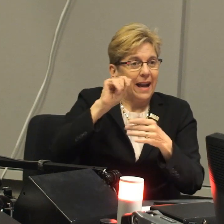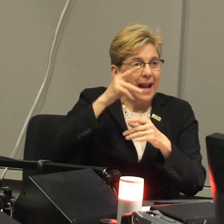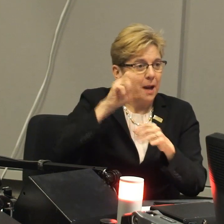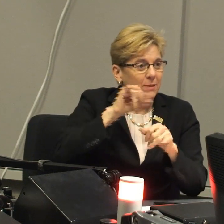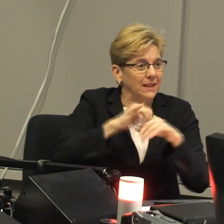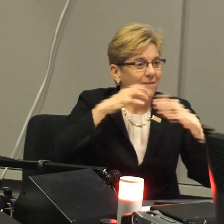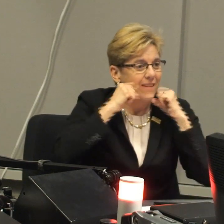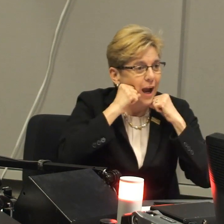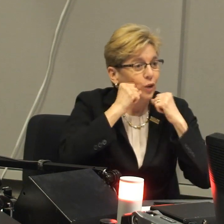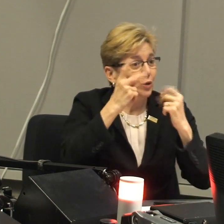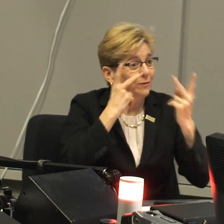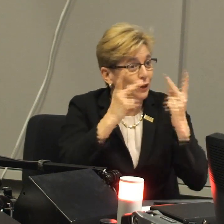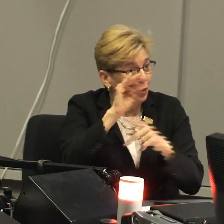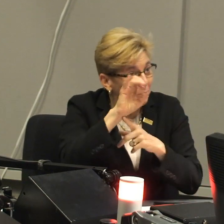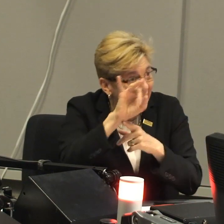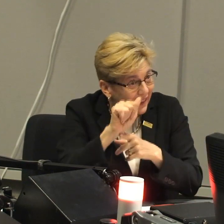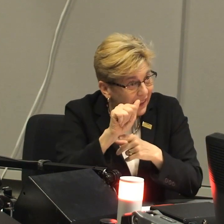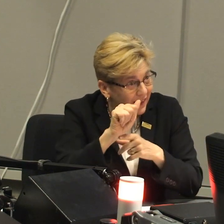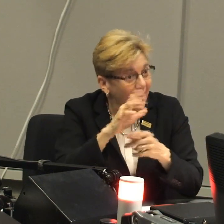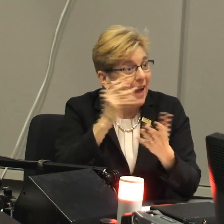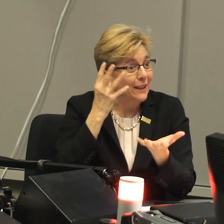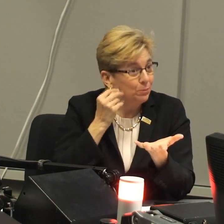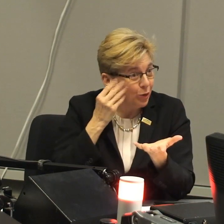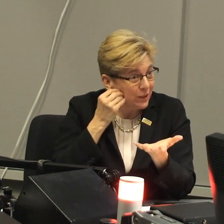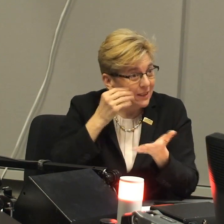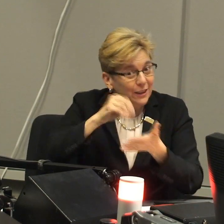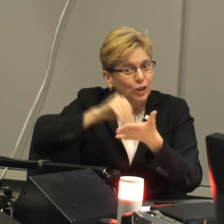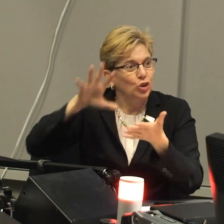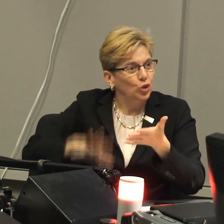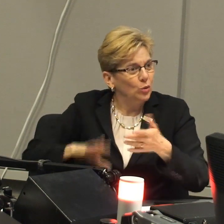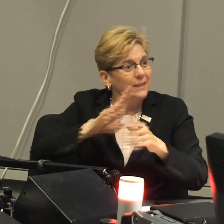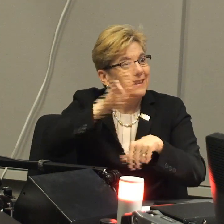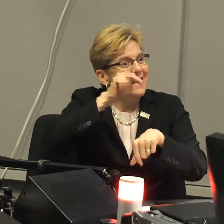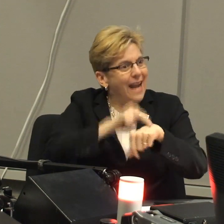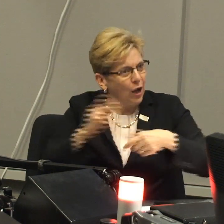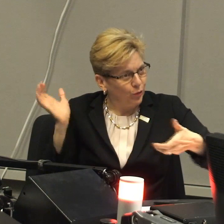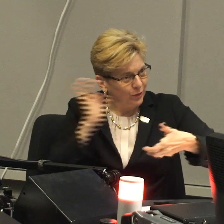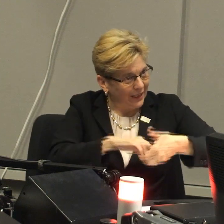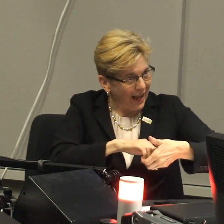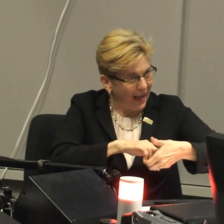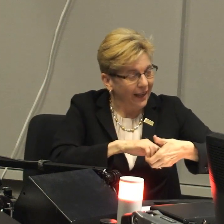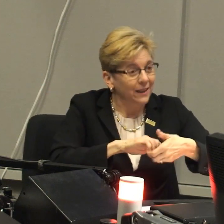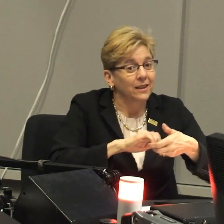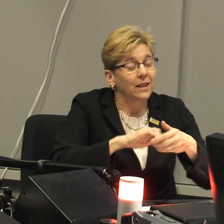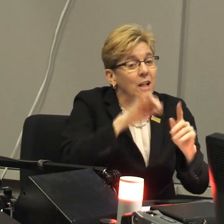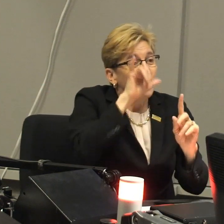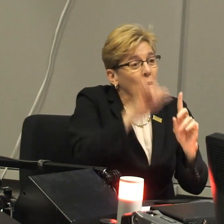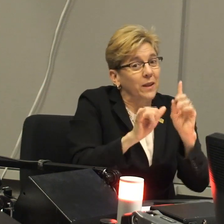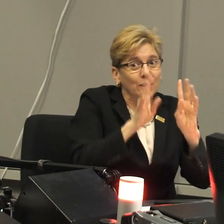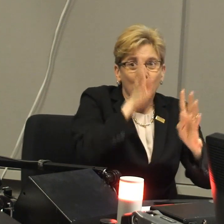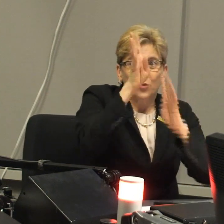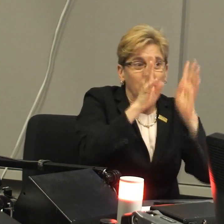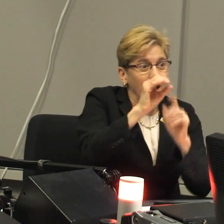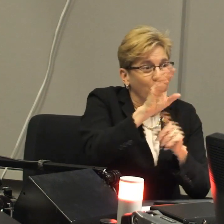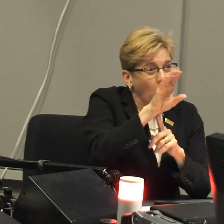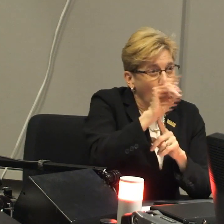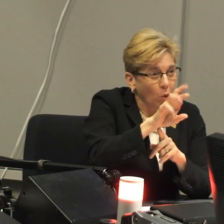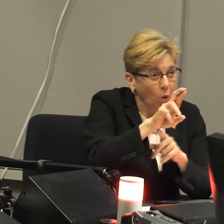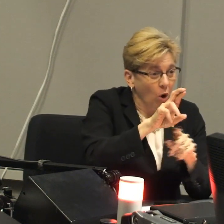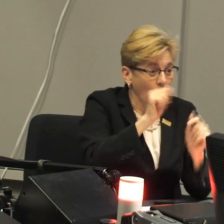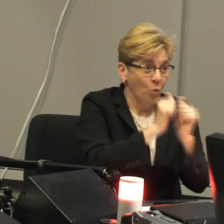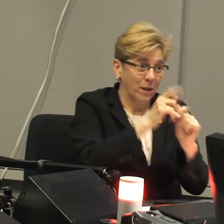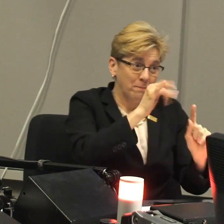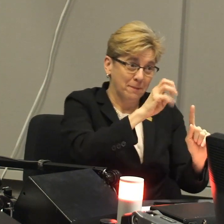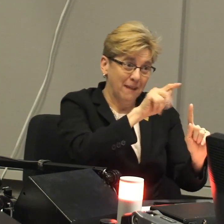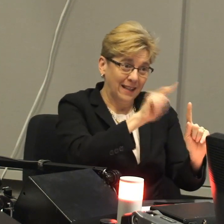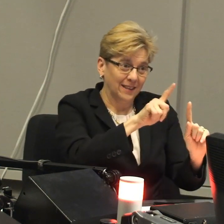University being a campus that values visual media and visual experience. And the students, of course, tie in very naturally with